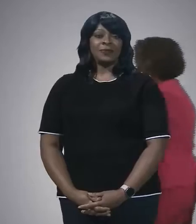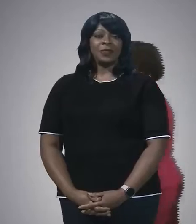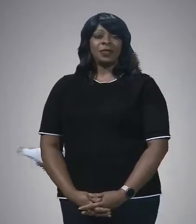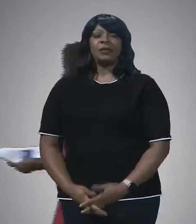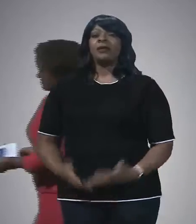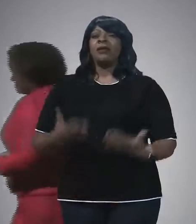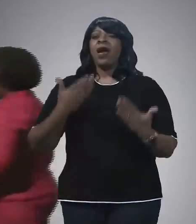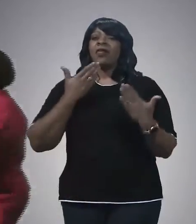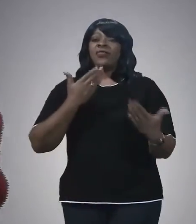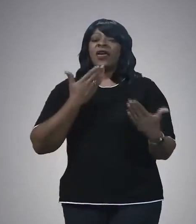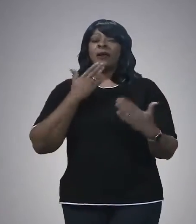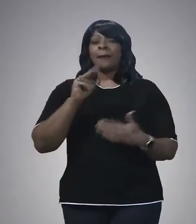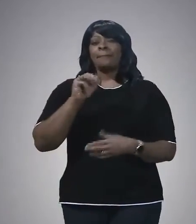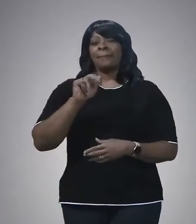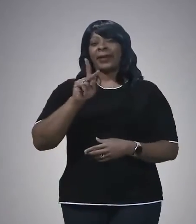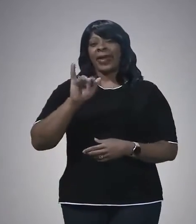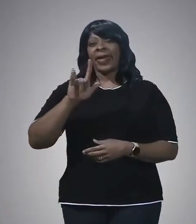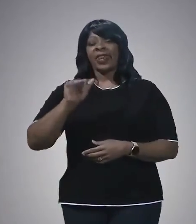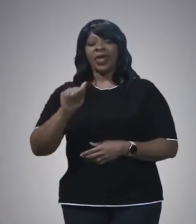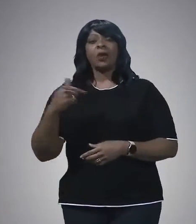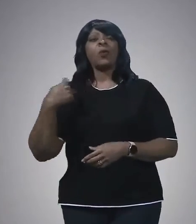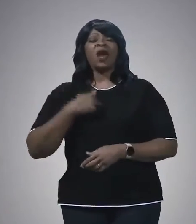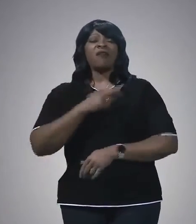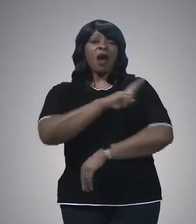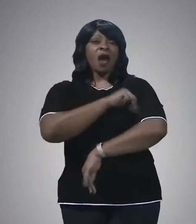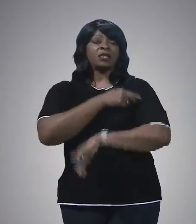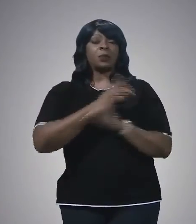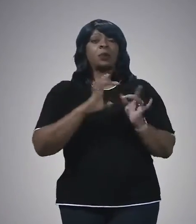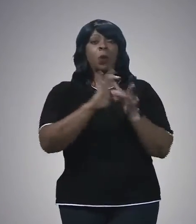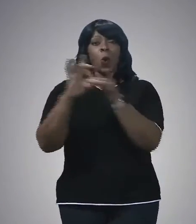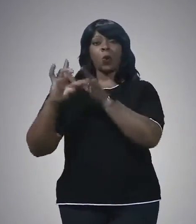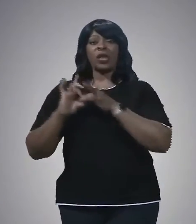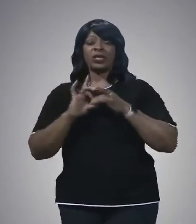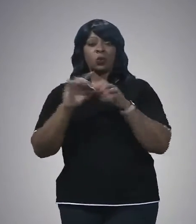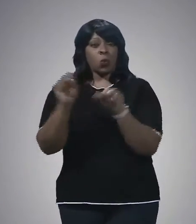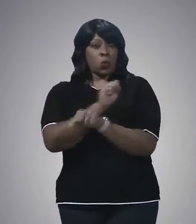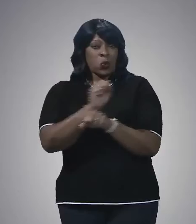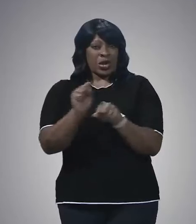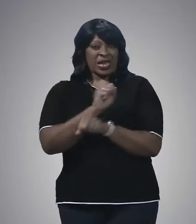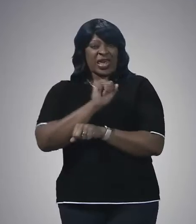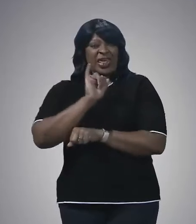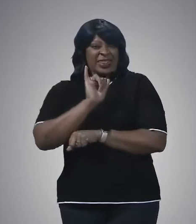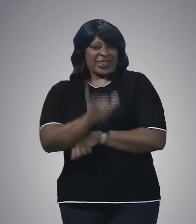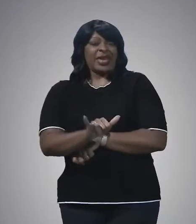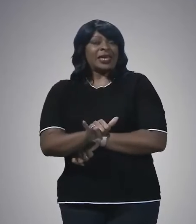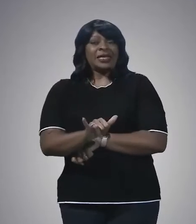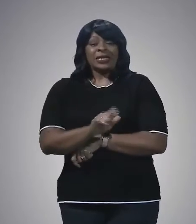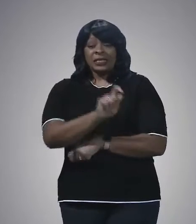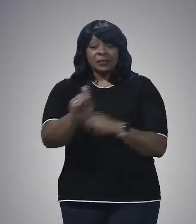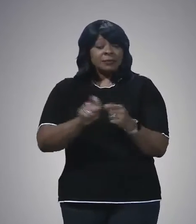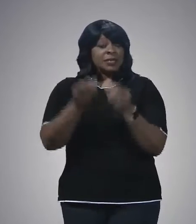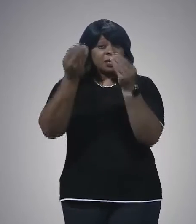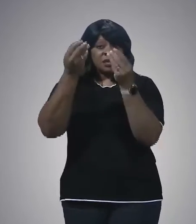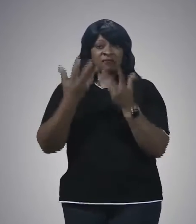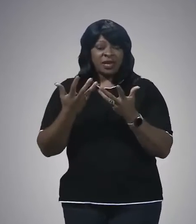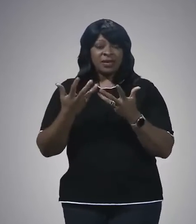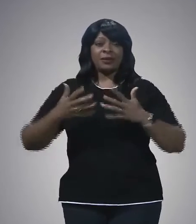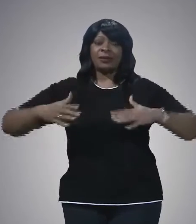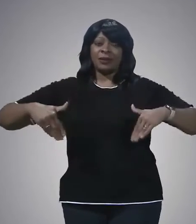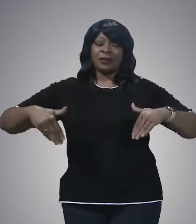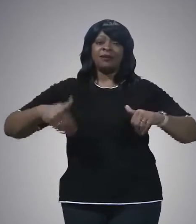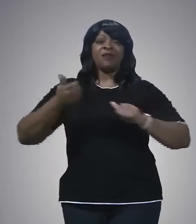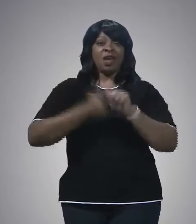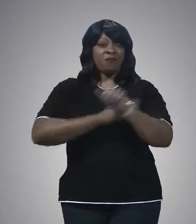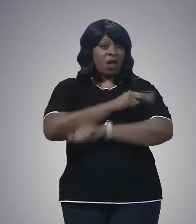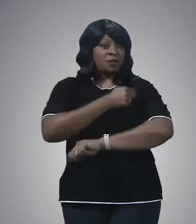Thank you for that, Michaela. We have a hospital coalition that is coordinating that assistance. I don't have the specifics for every hospital,